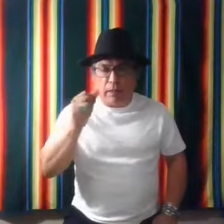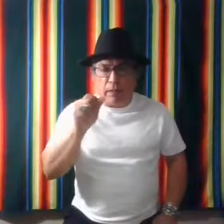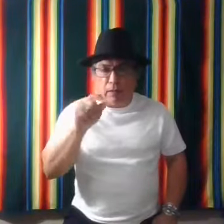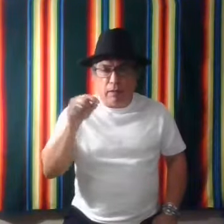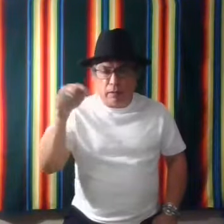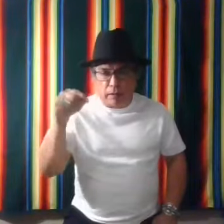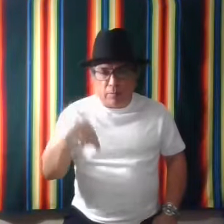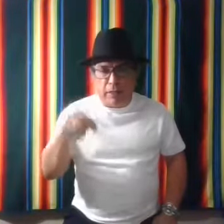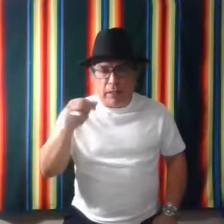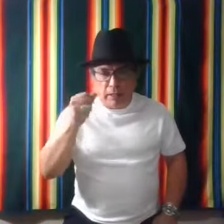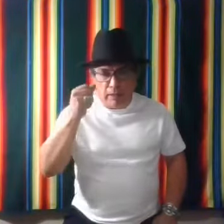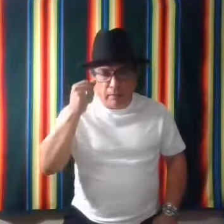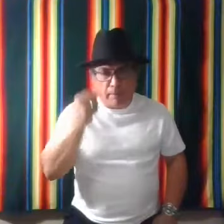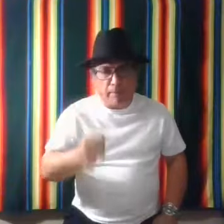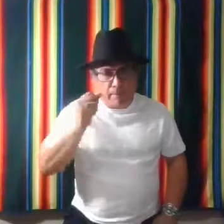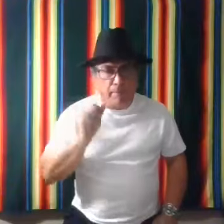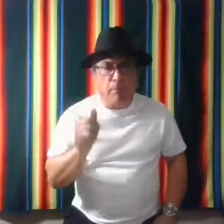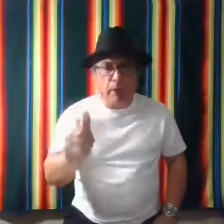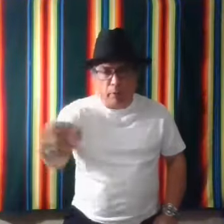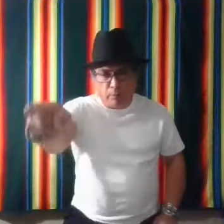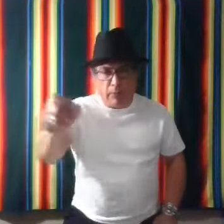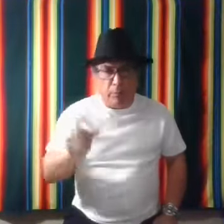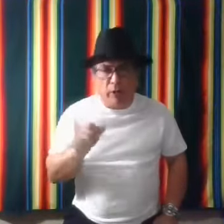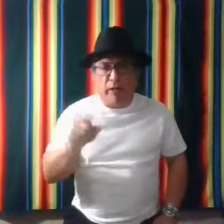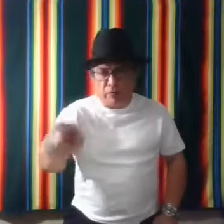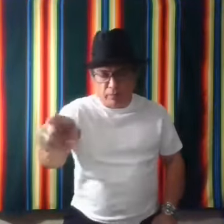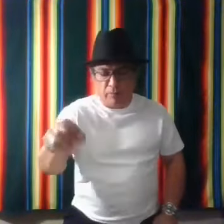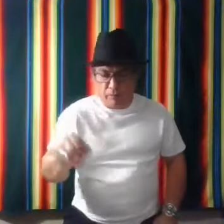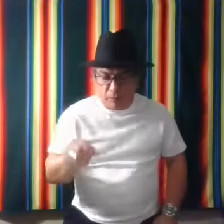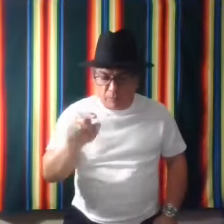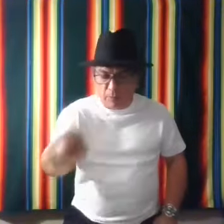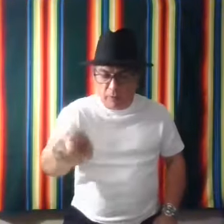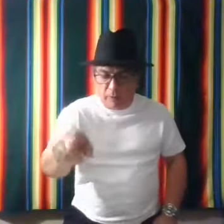like, be, be brave. Be brave.